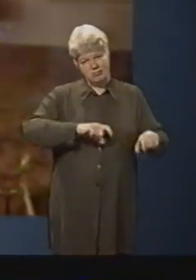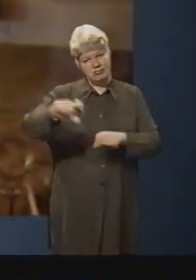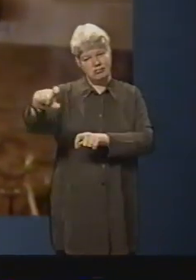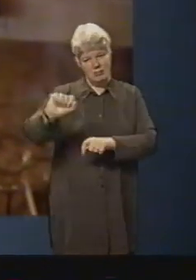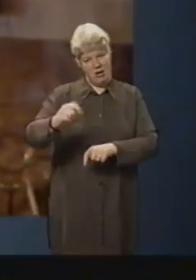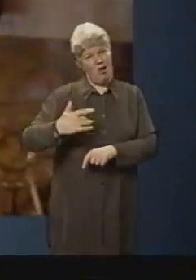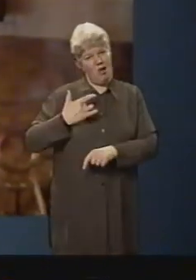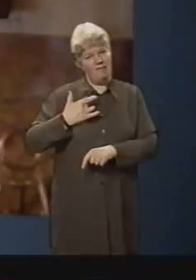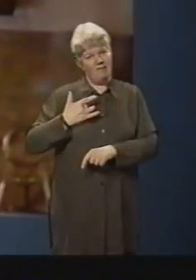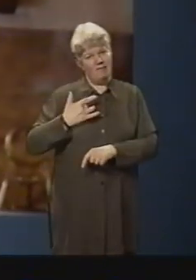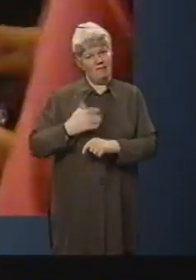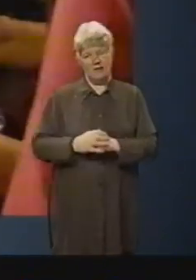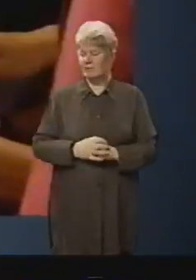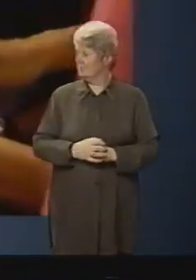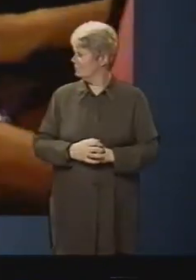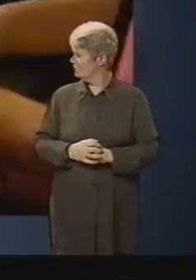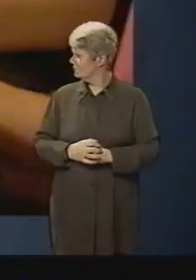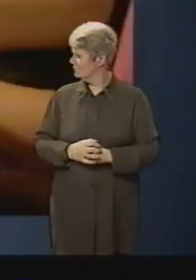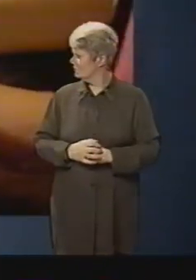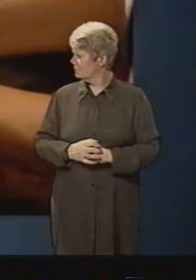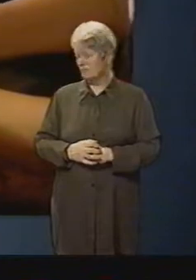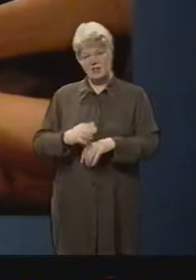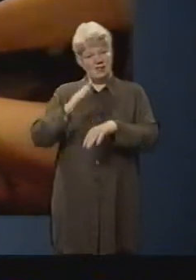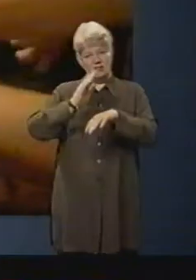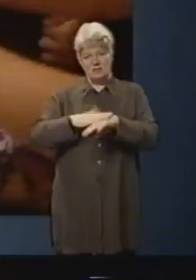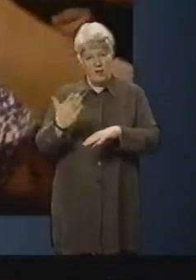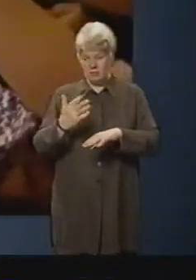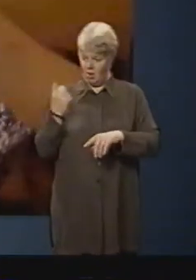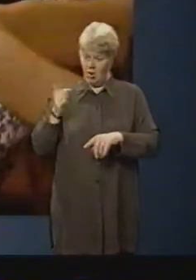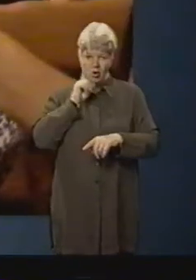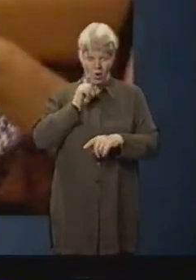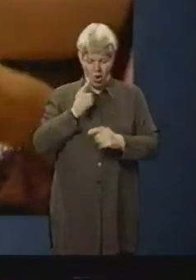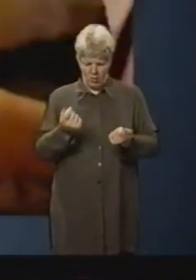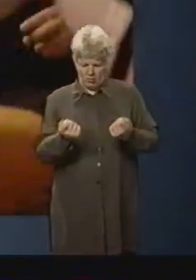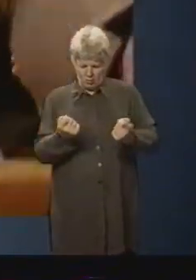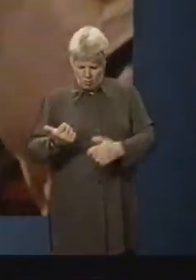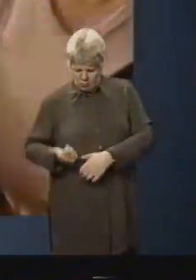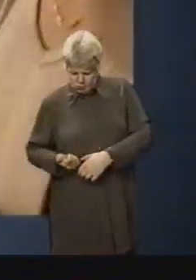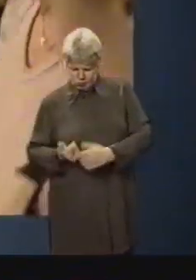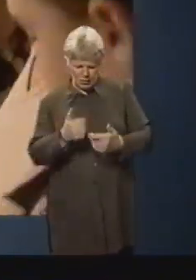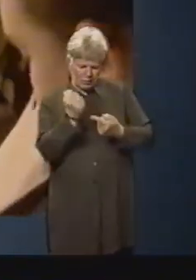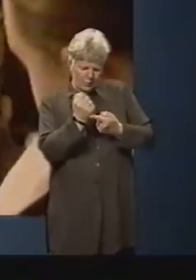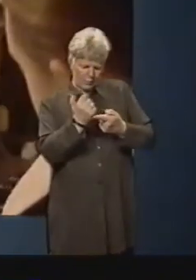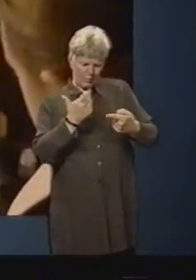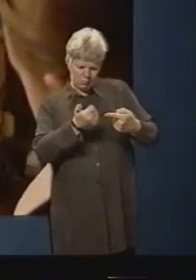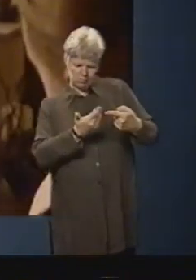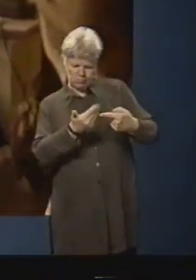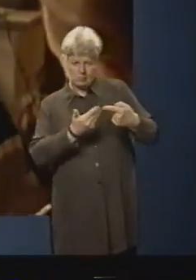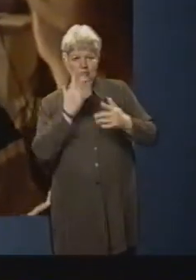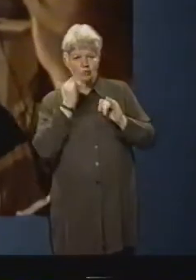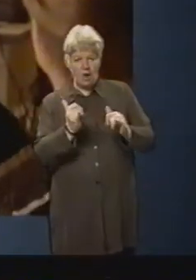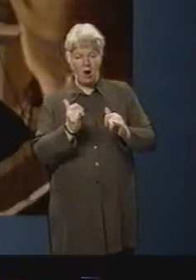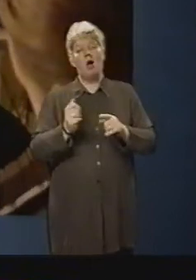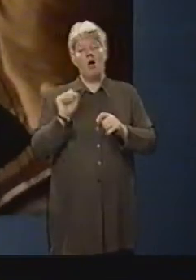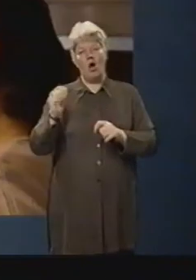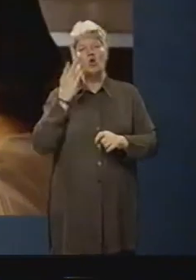the rest of her life. No matter how well Alexandra controls her diabetes, both now and in the future, her sugar